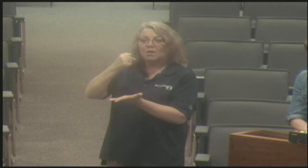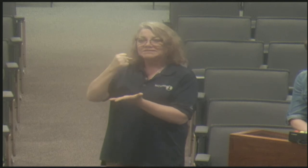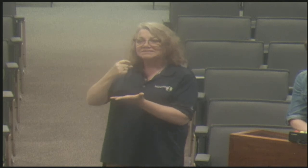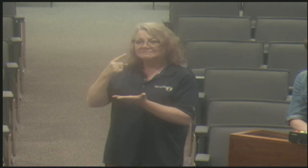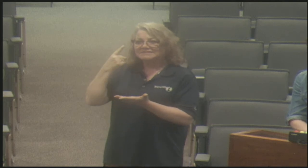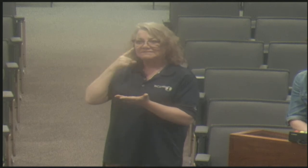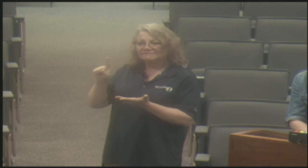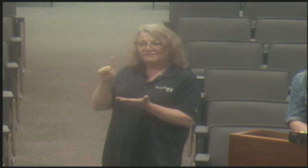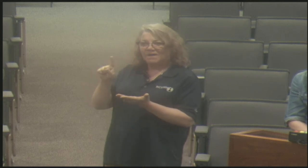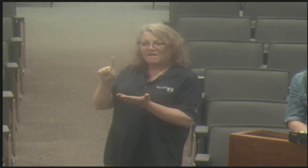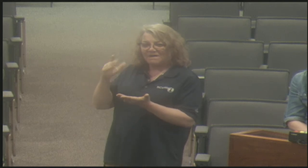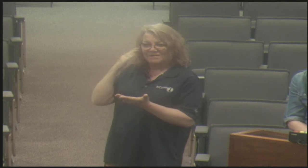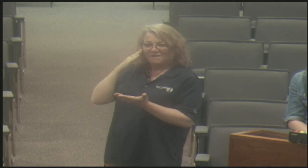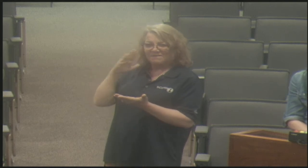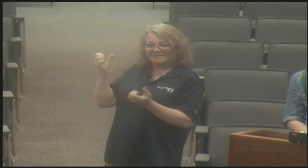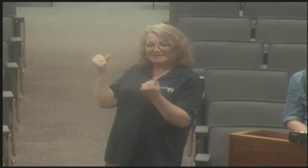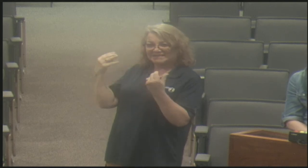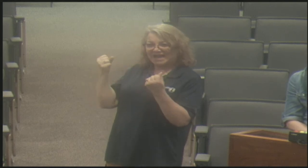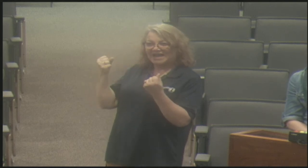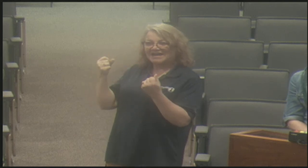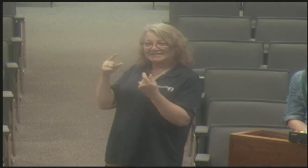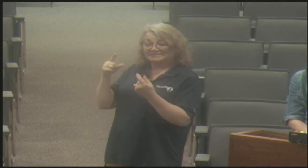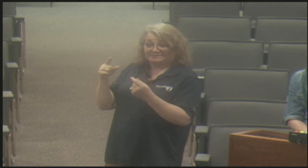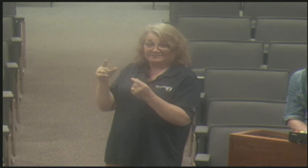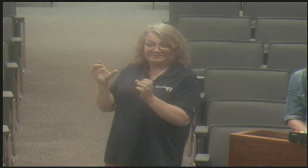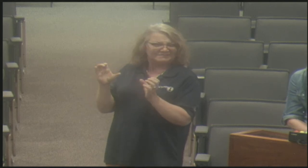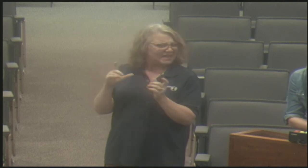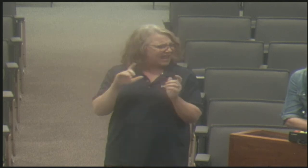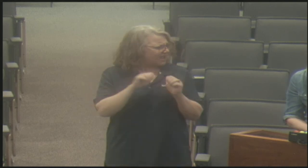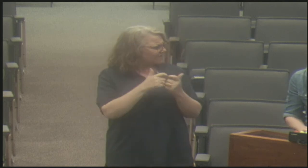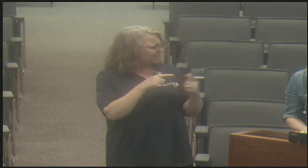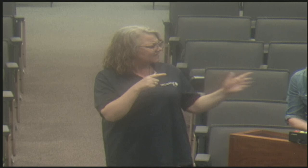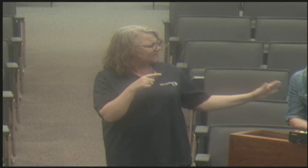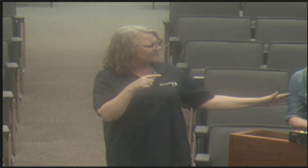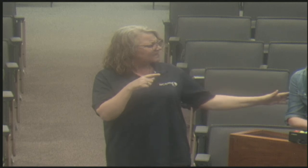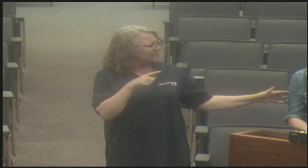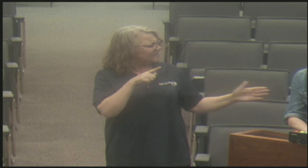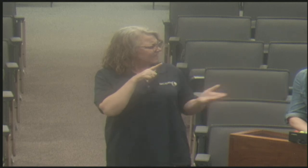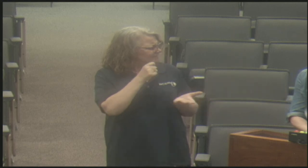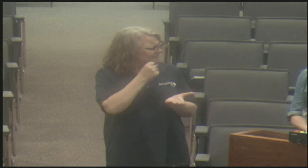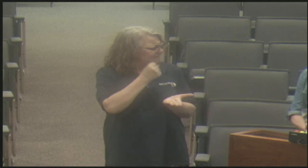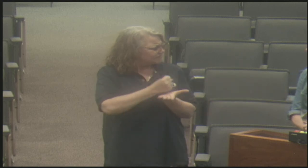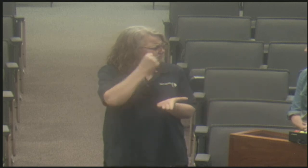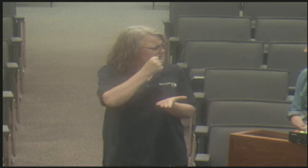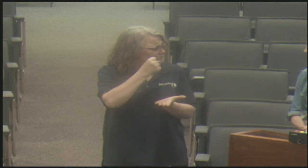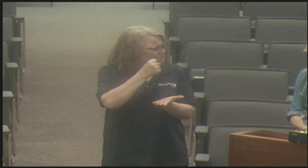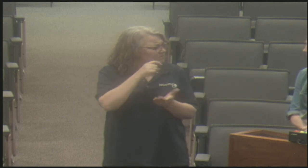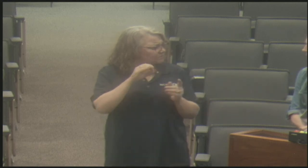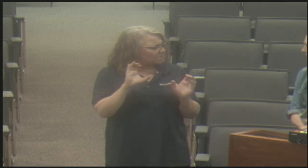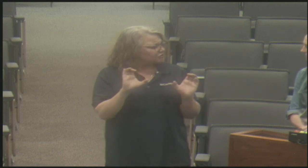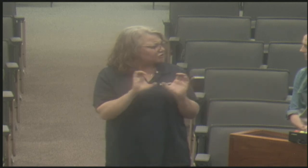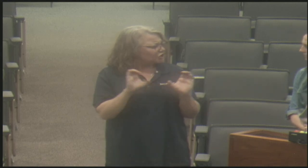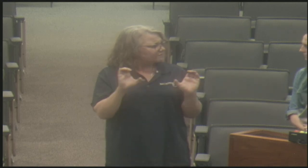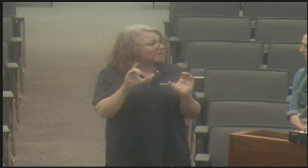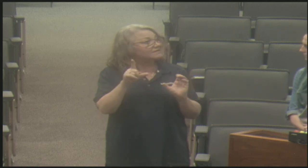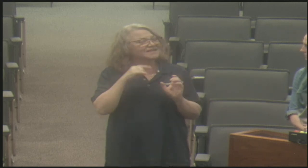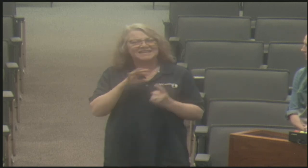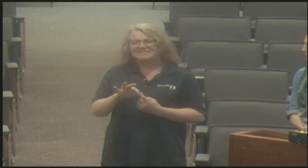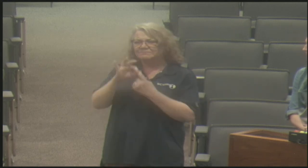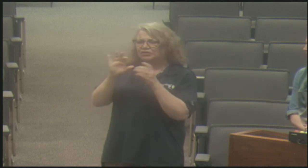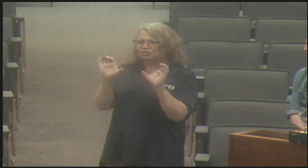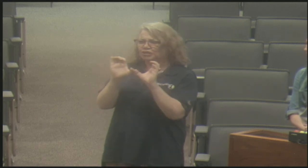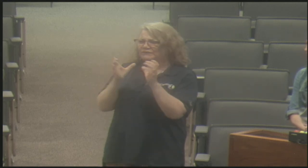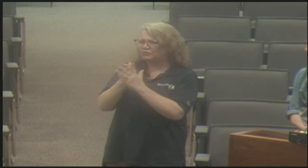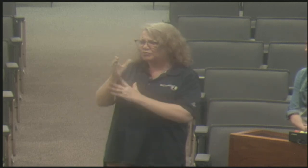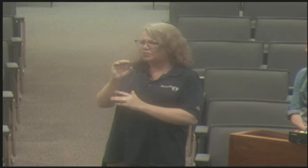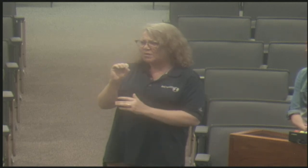so they came in with some skills and so they are actually working to get, um, certified if you